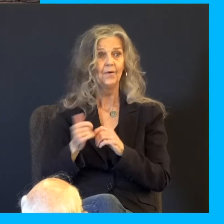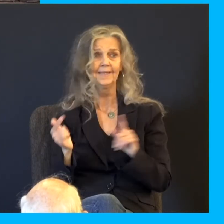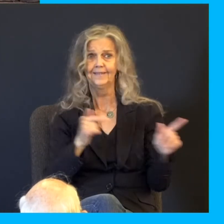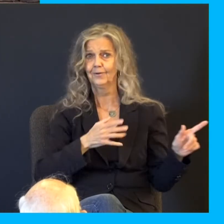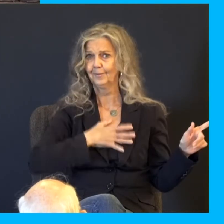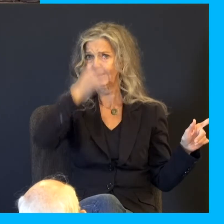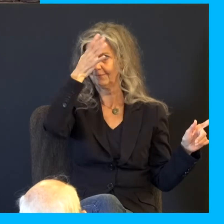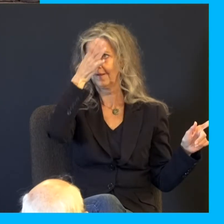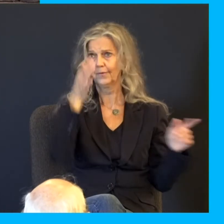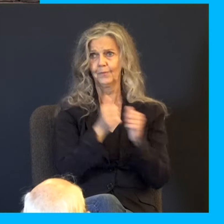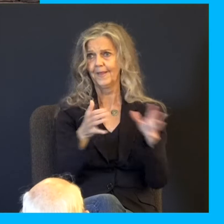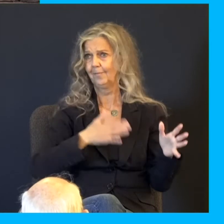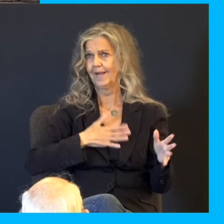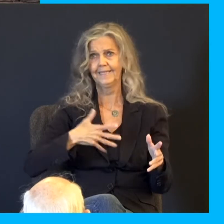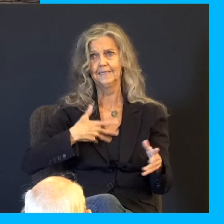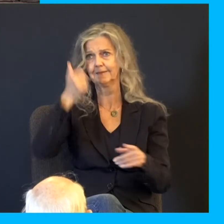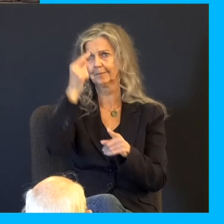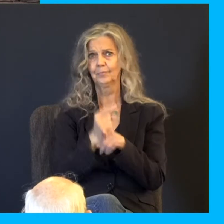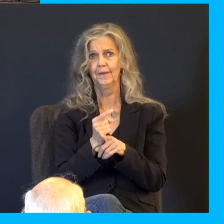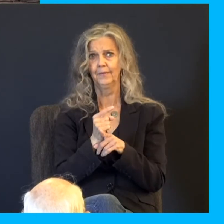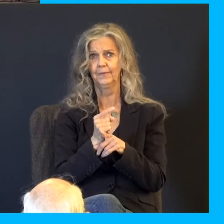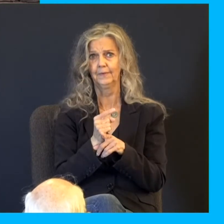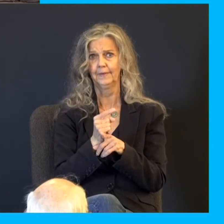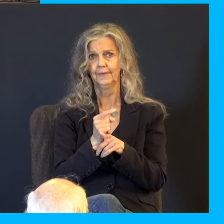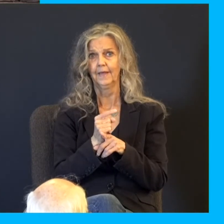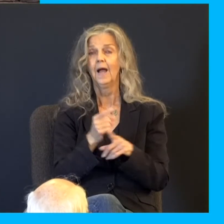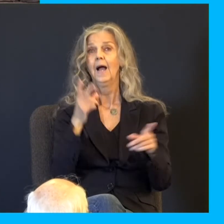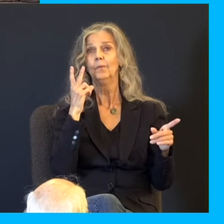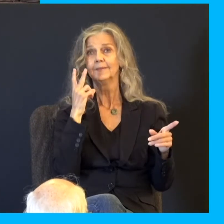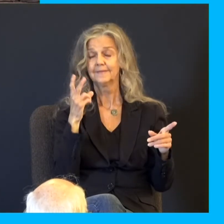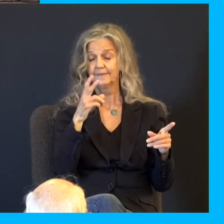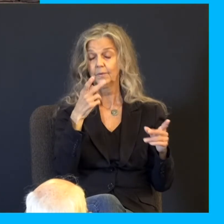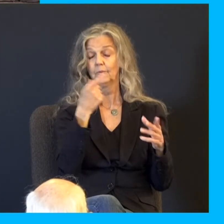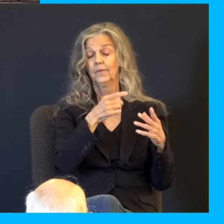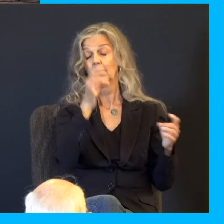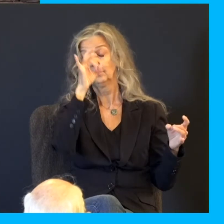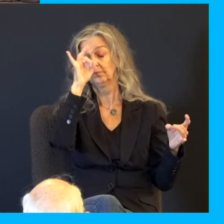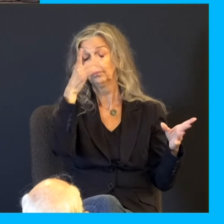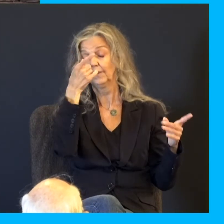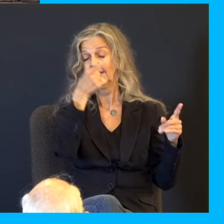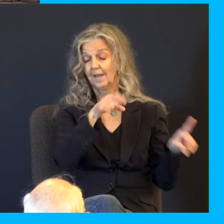be not with me lest peradventure I see the evil that shall come upon my father. Take me.